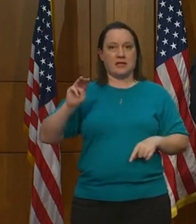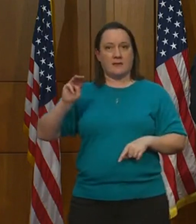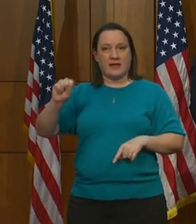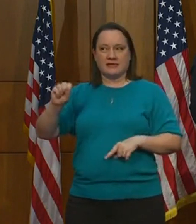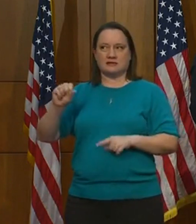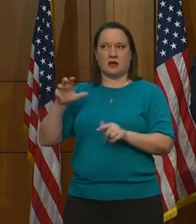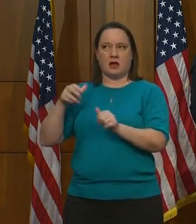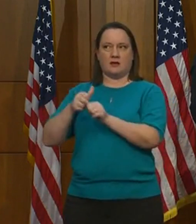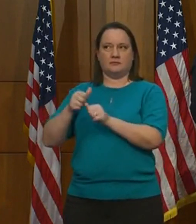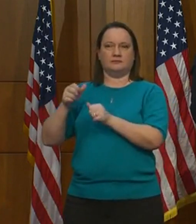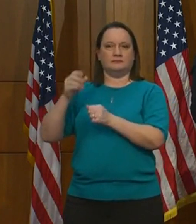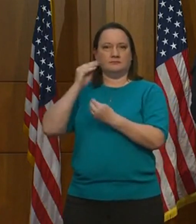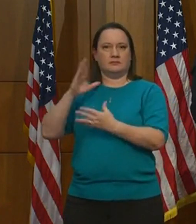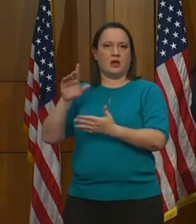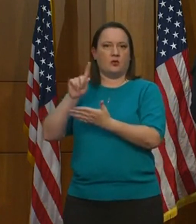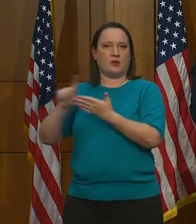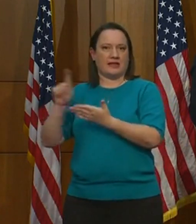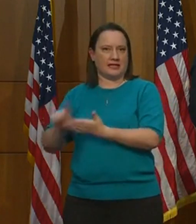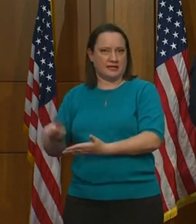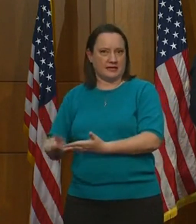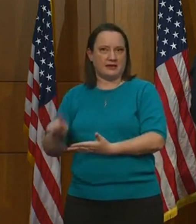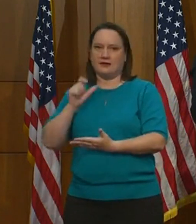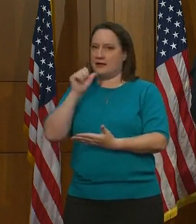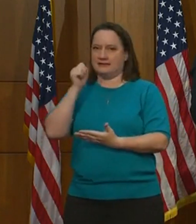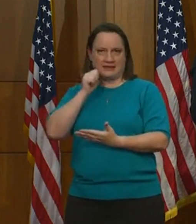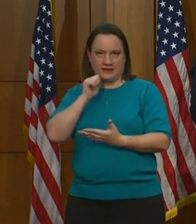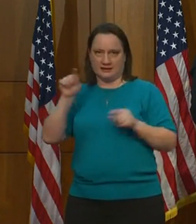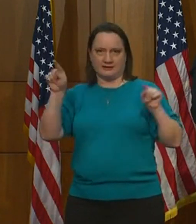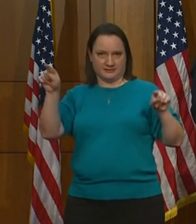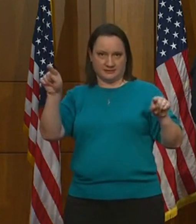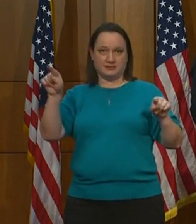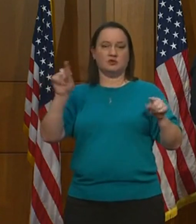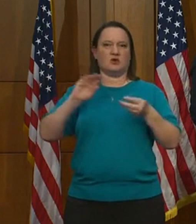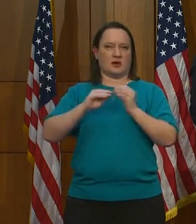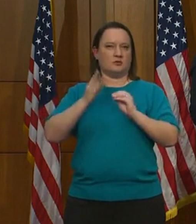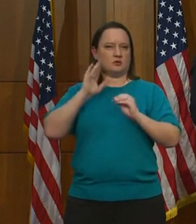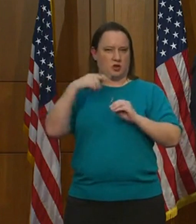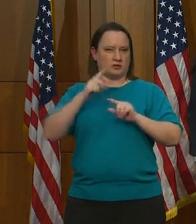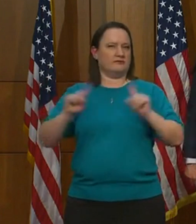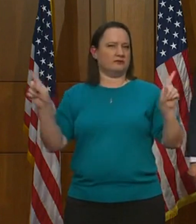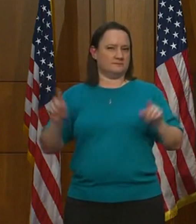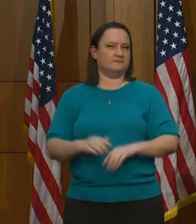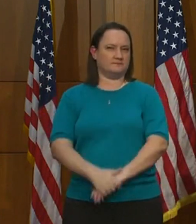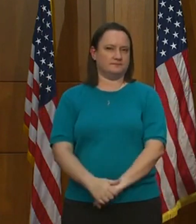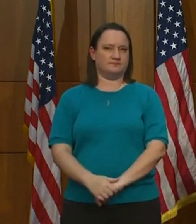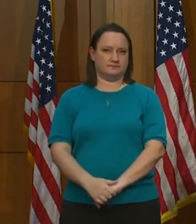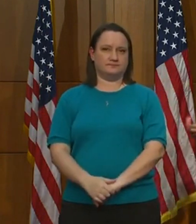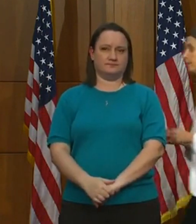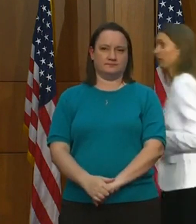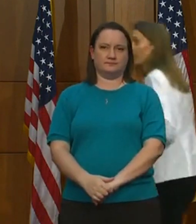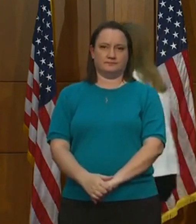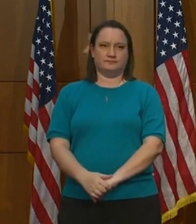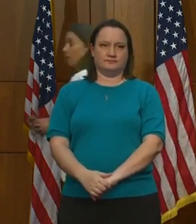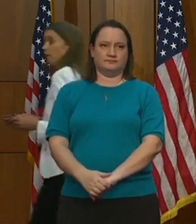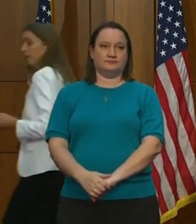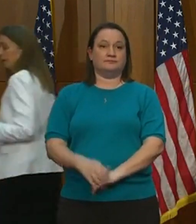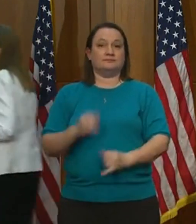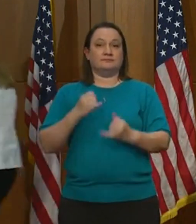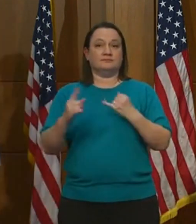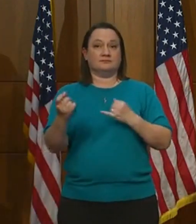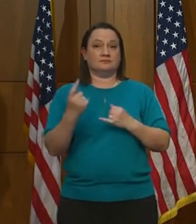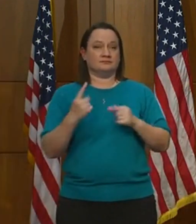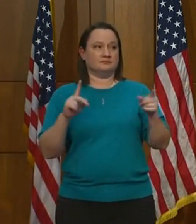weekly. So that's another discrepancy that would cause that difference. Thanks. Okay, last question.